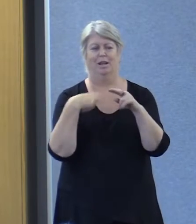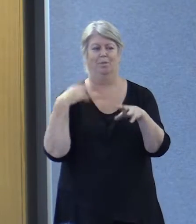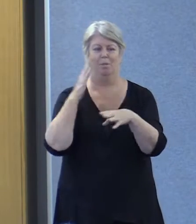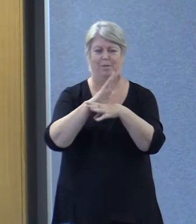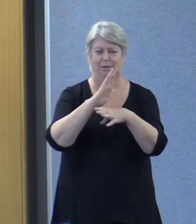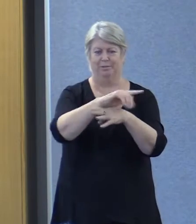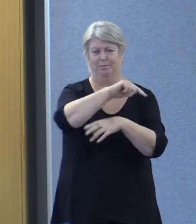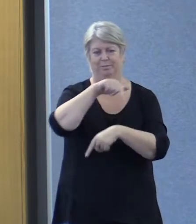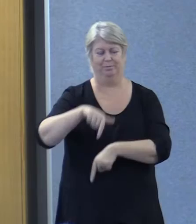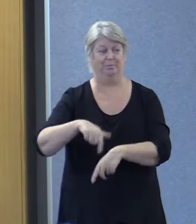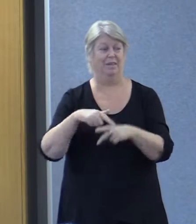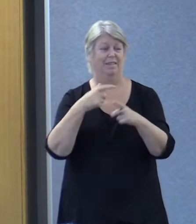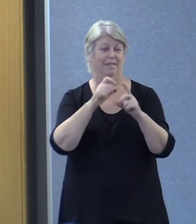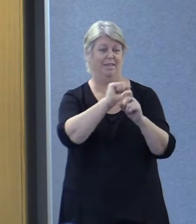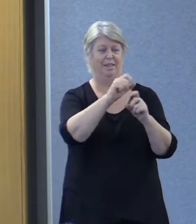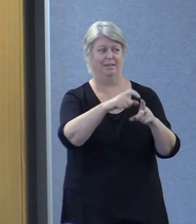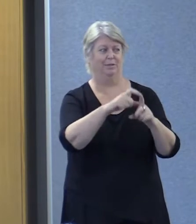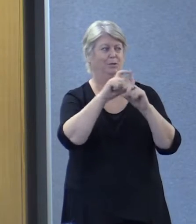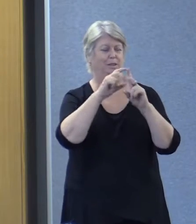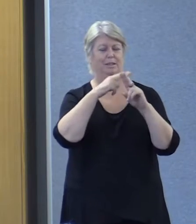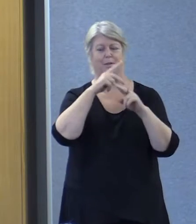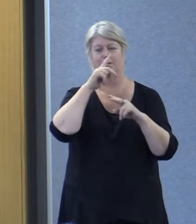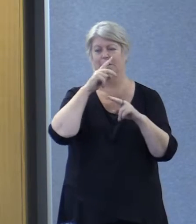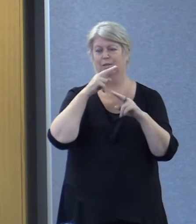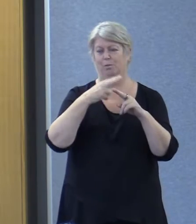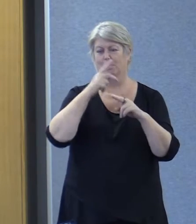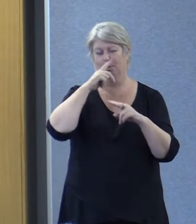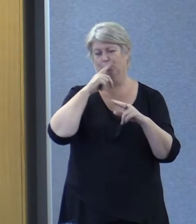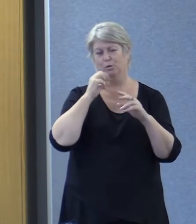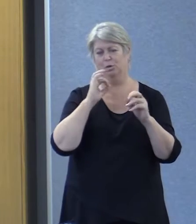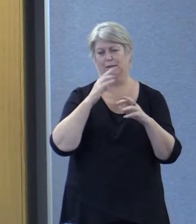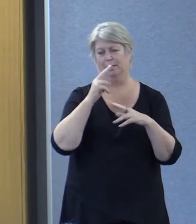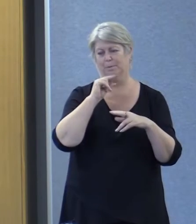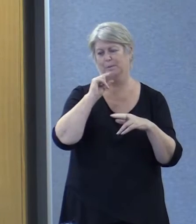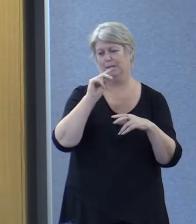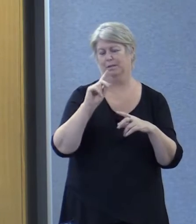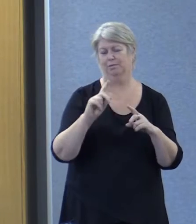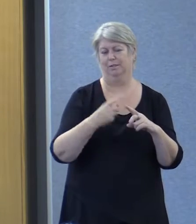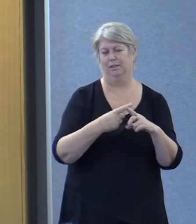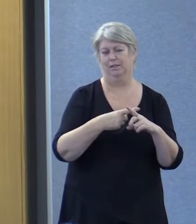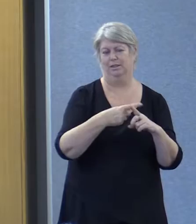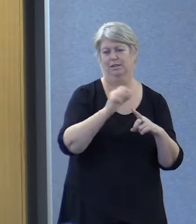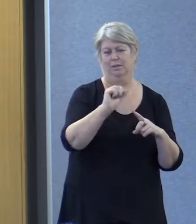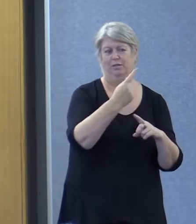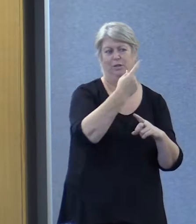particular the difficulty is experienced by people who don't speak English as their first language so